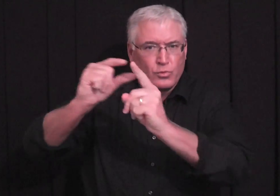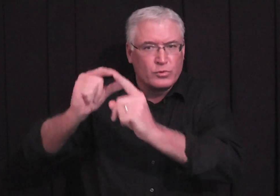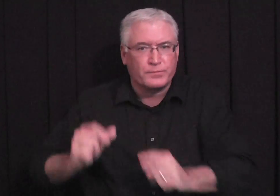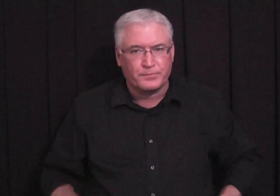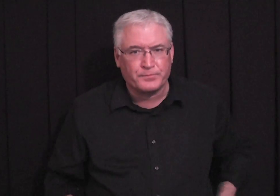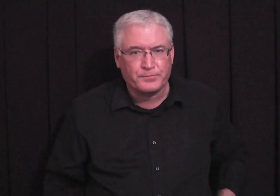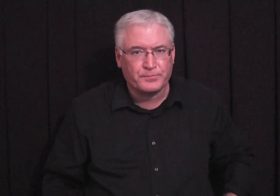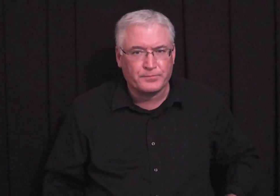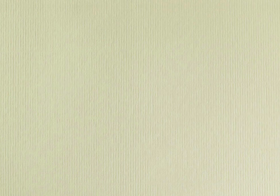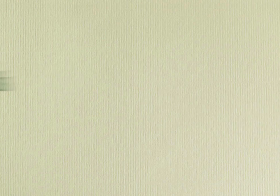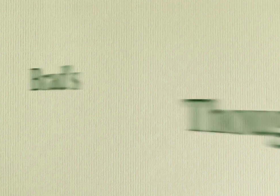us.